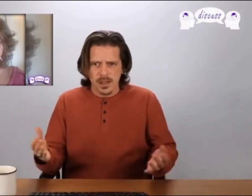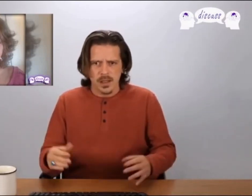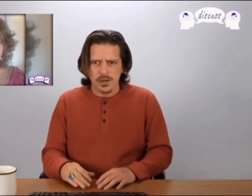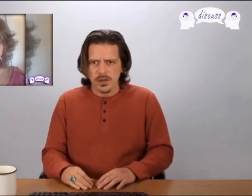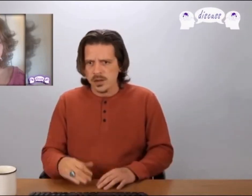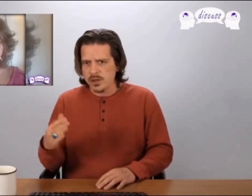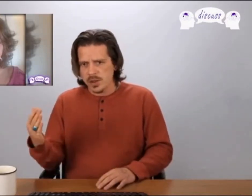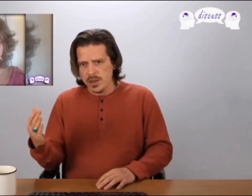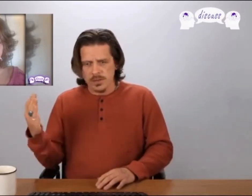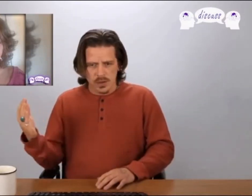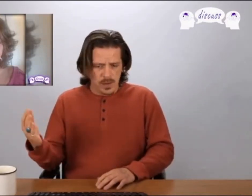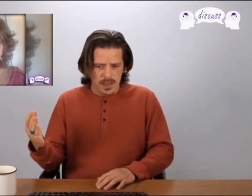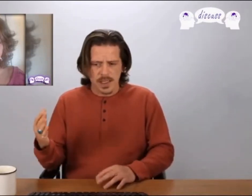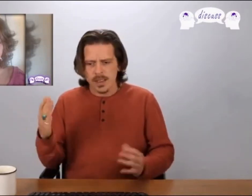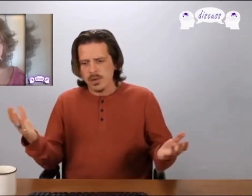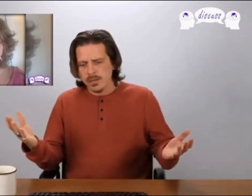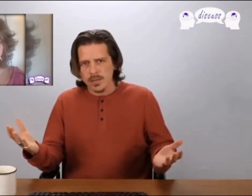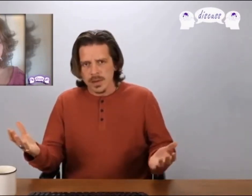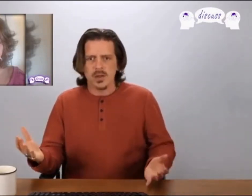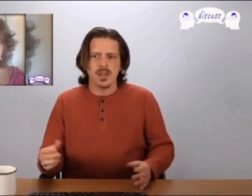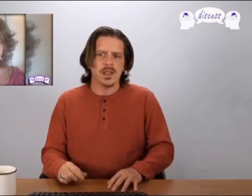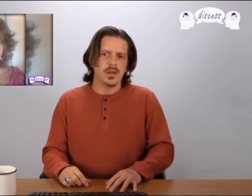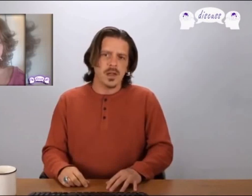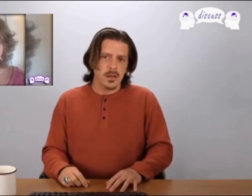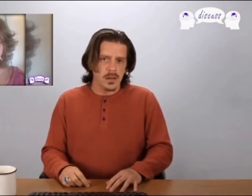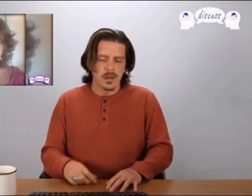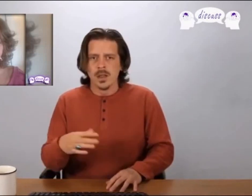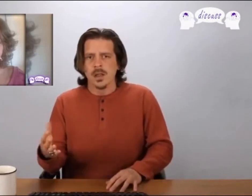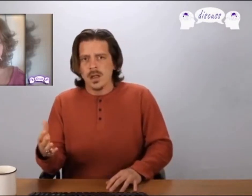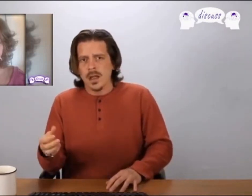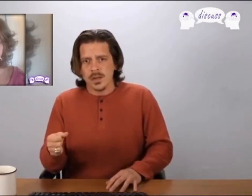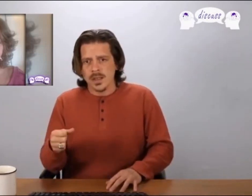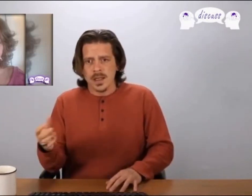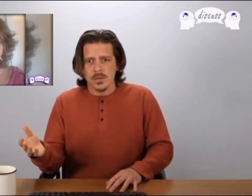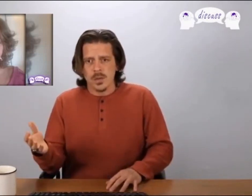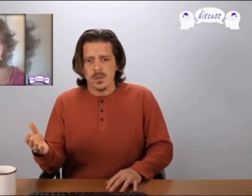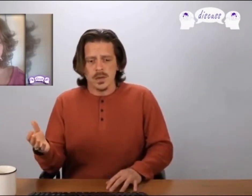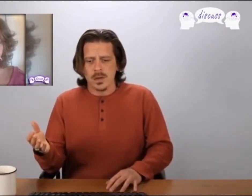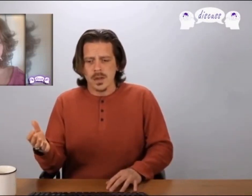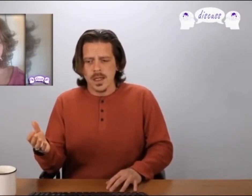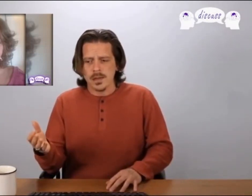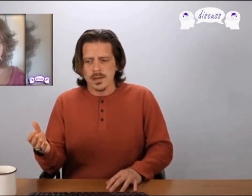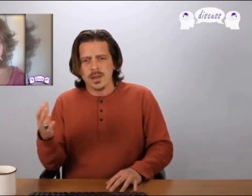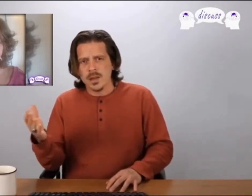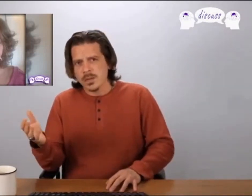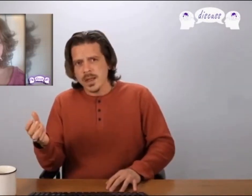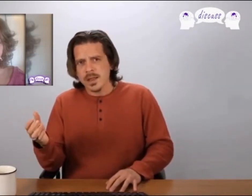you know she she didn't even do anything well yes she did her daughter actually came forward and said that she was planning